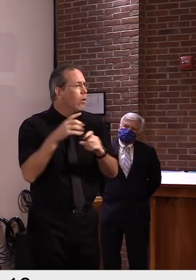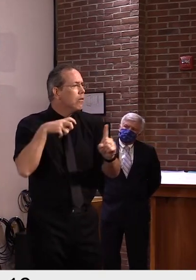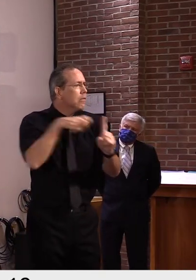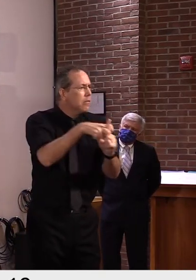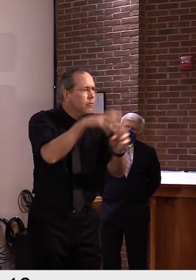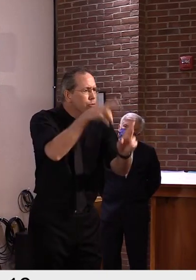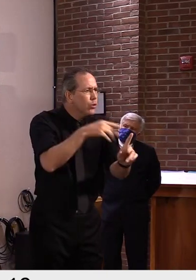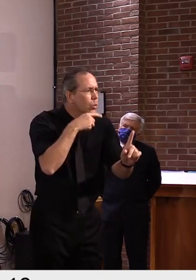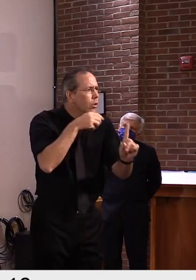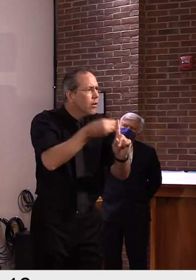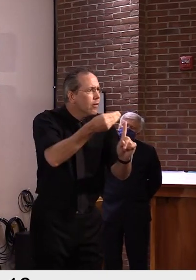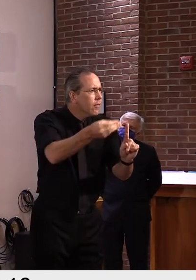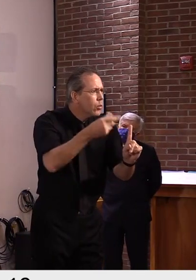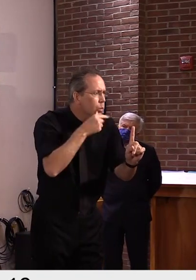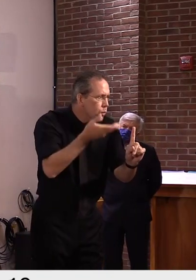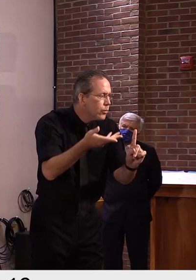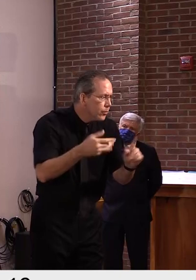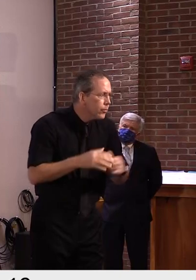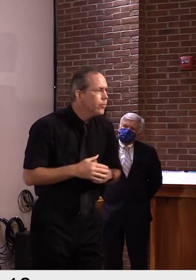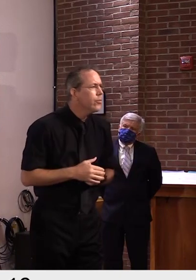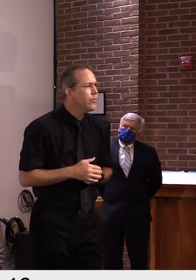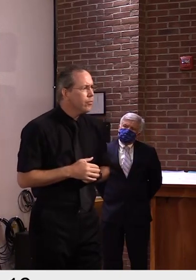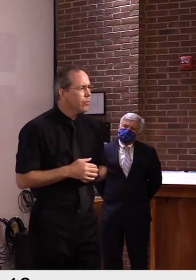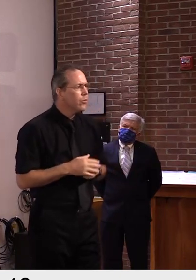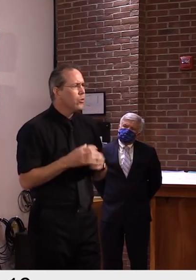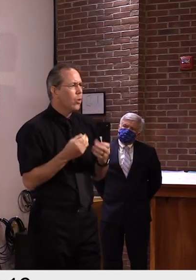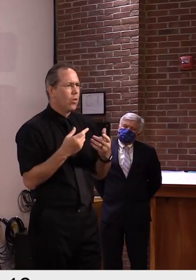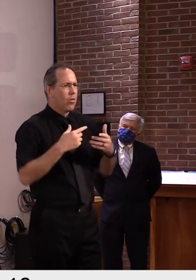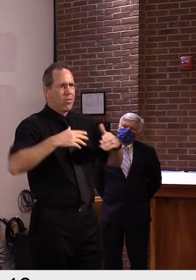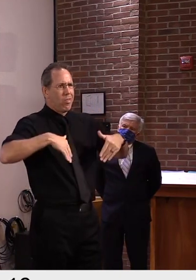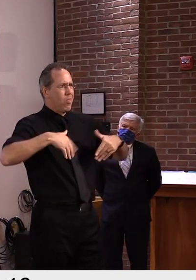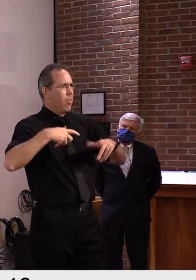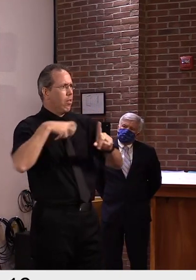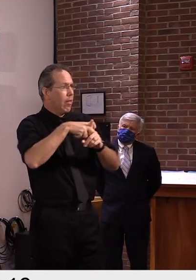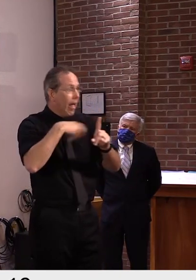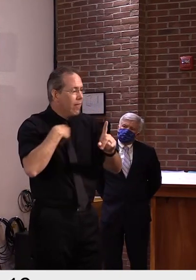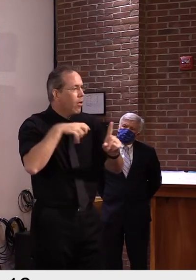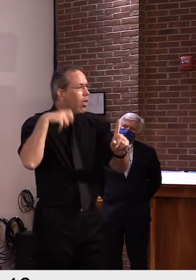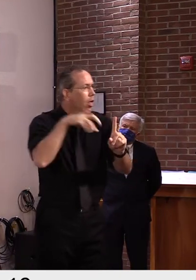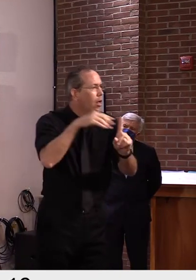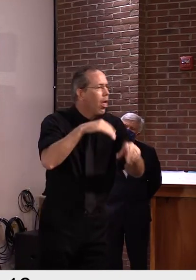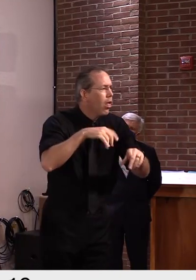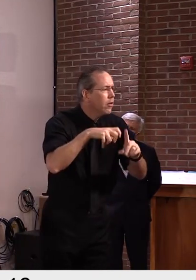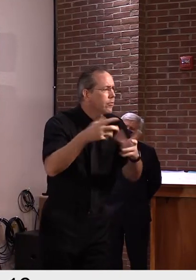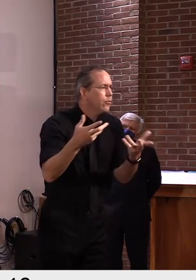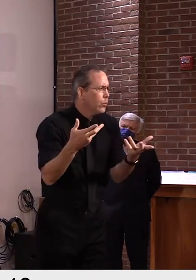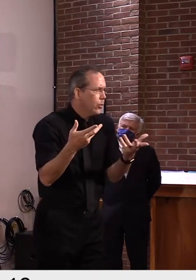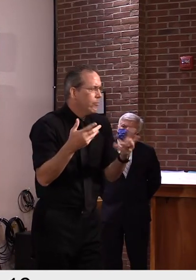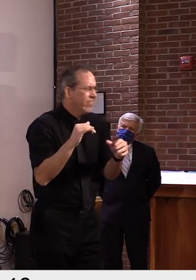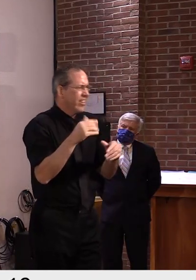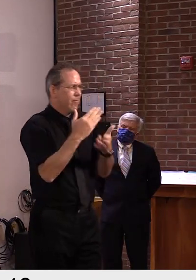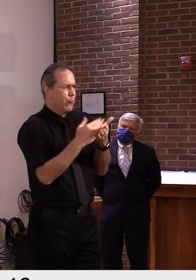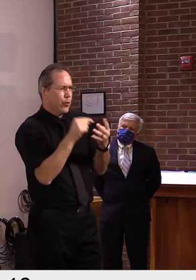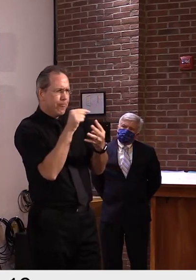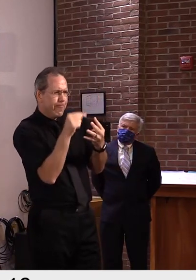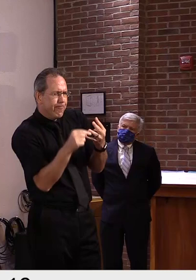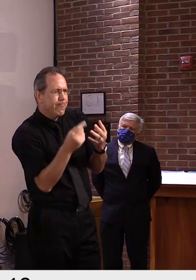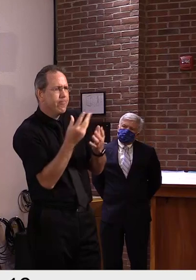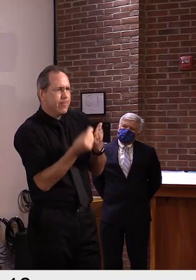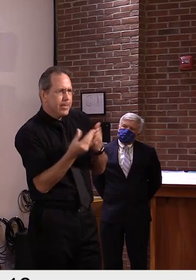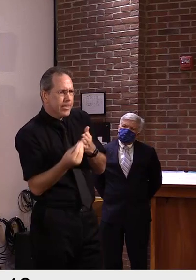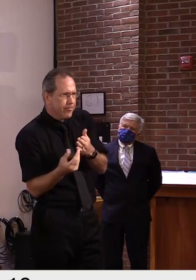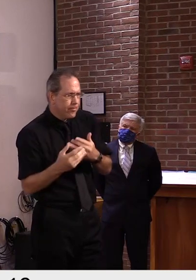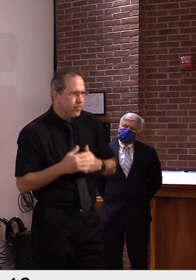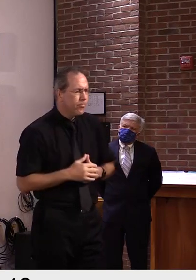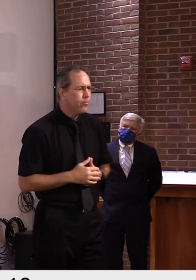Uh, I can tell you though that the, um, numbers of cases were, uh, close to 50